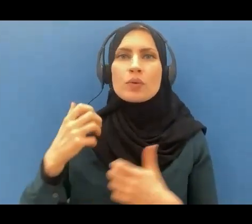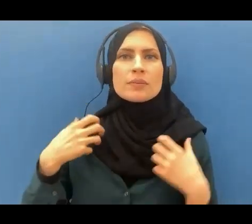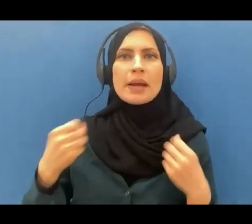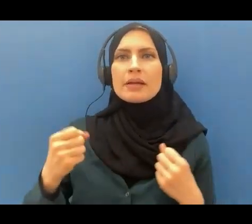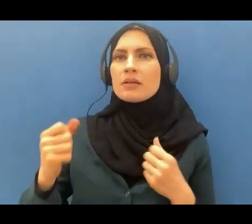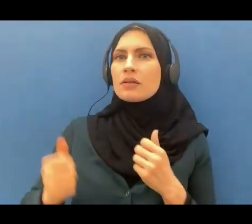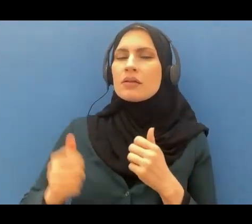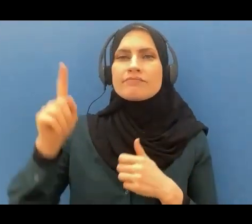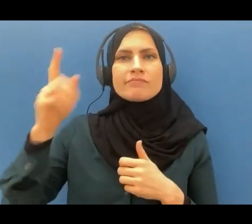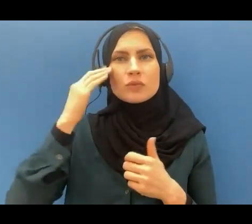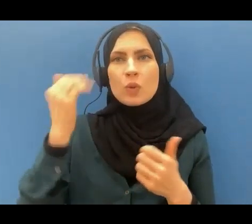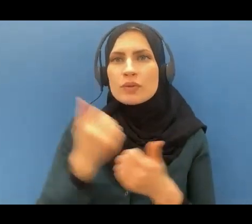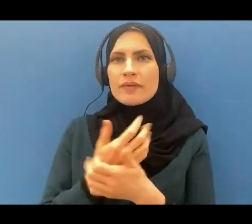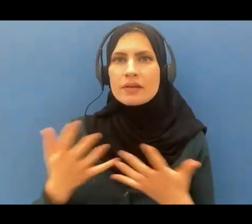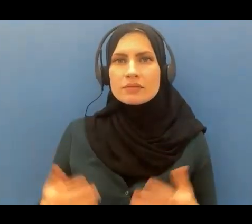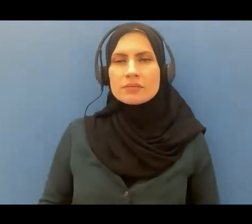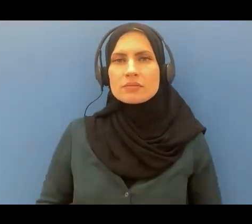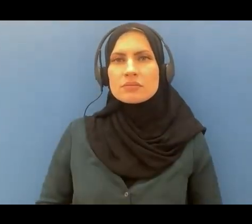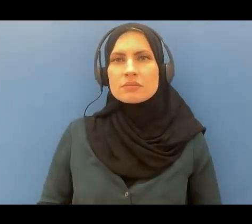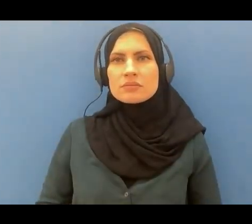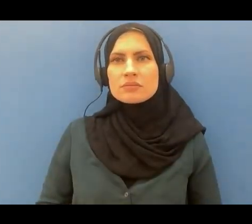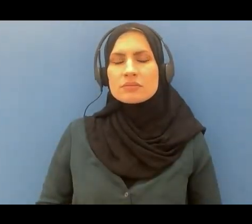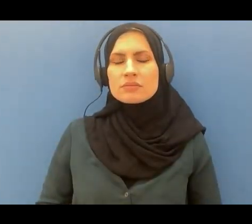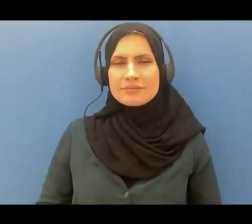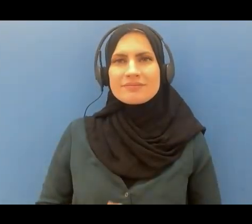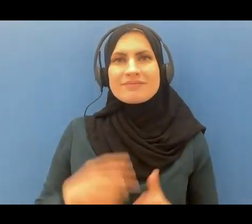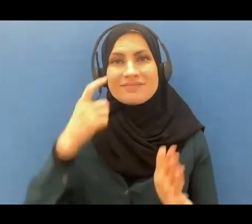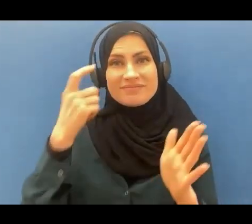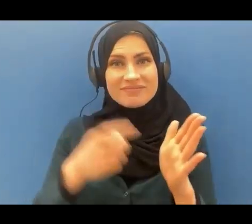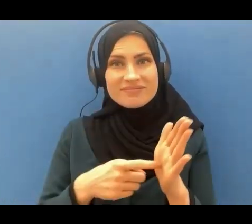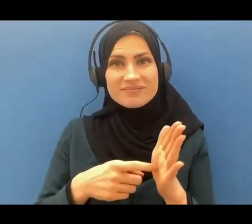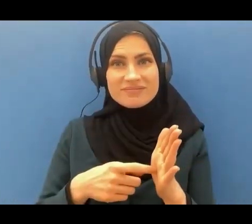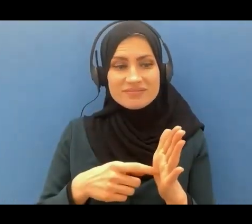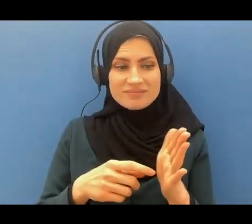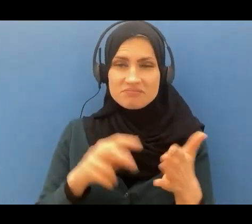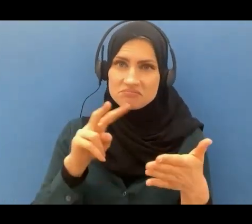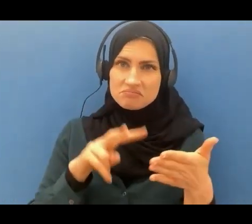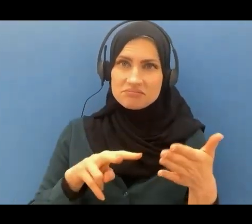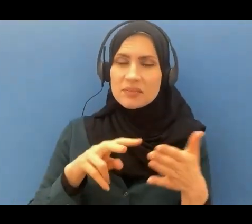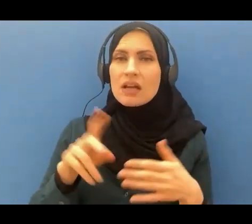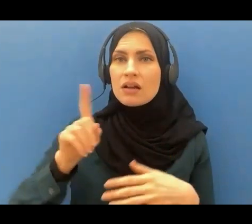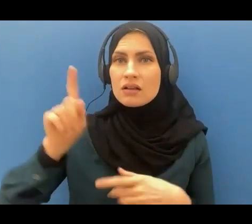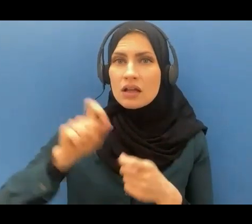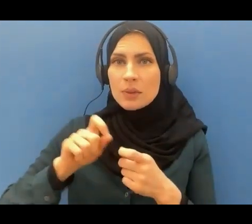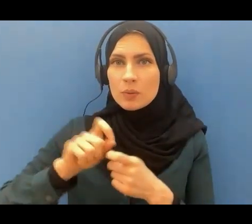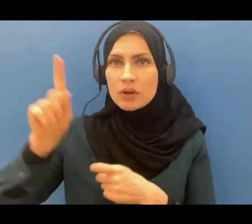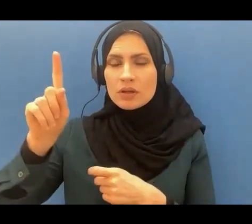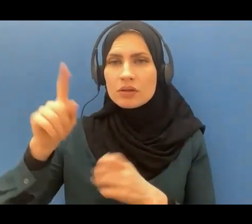so as you see Allah pies between the book